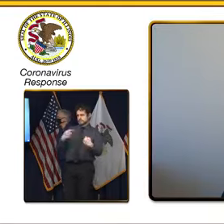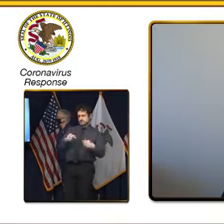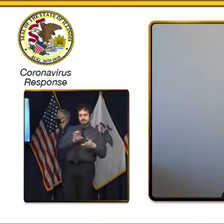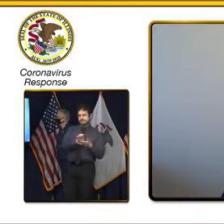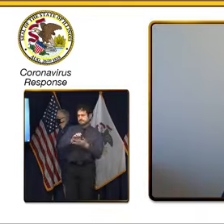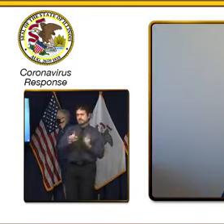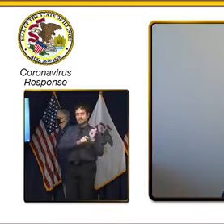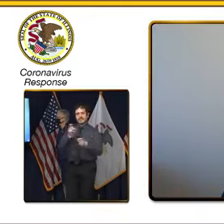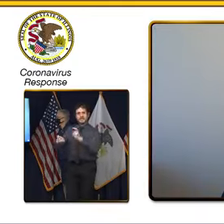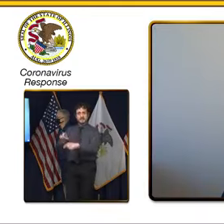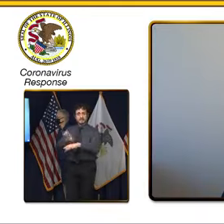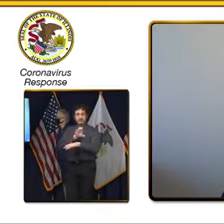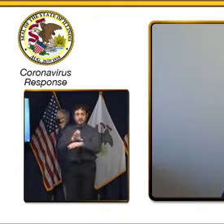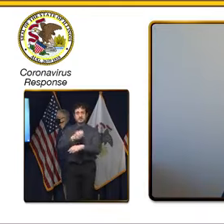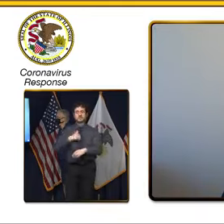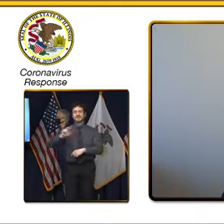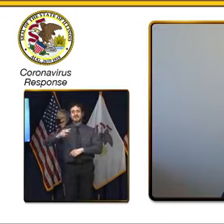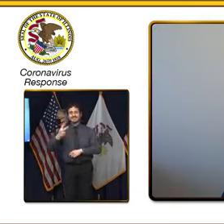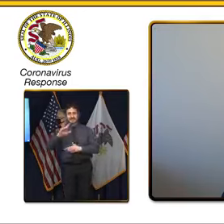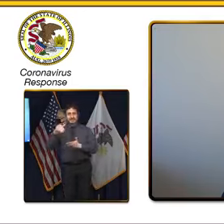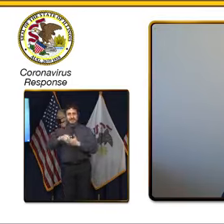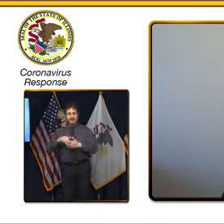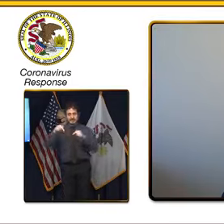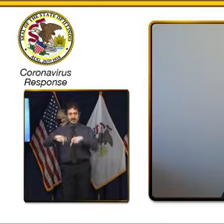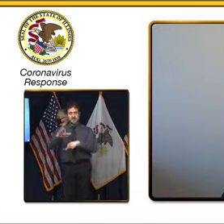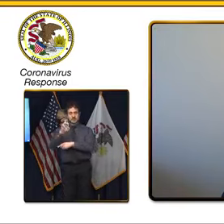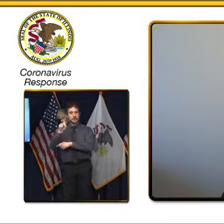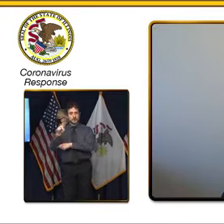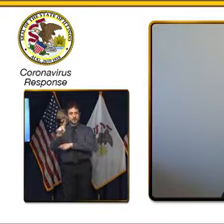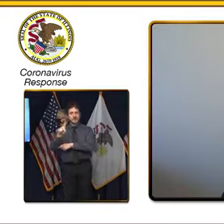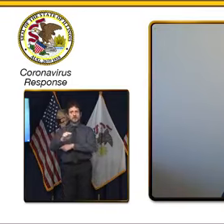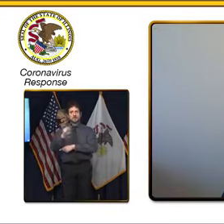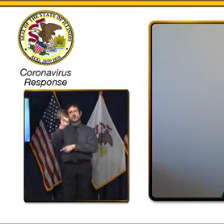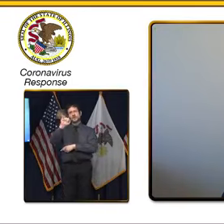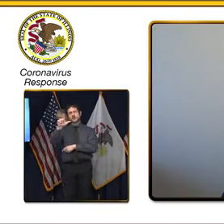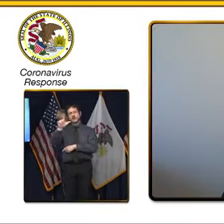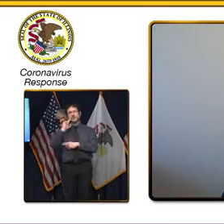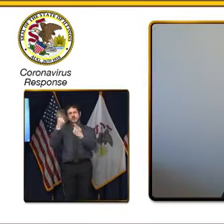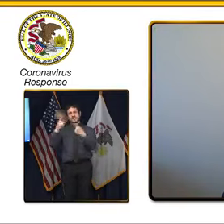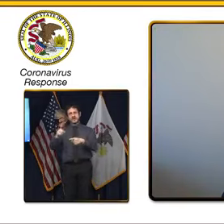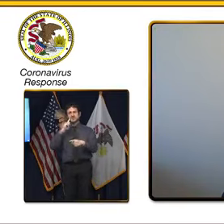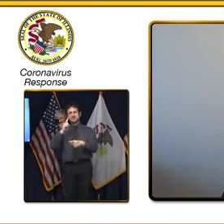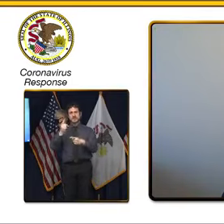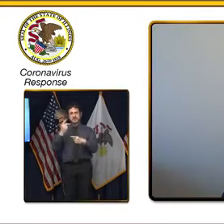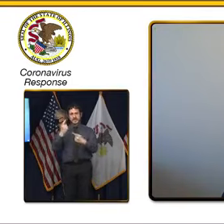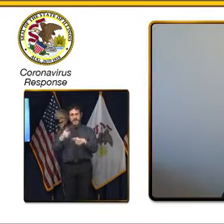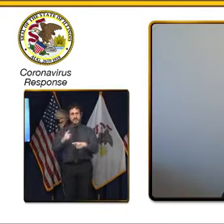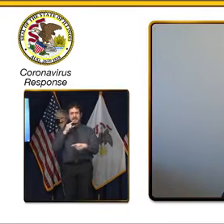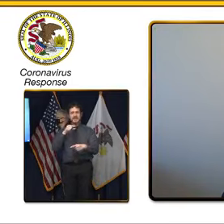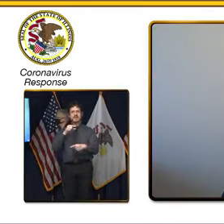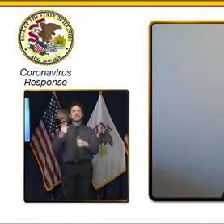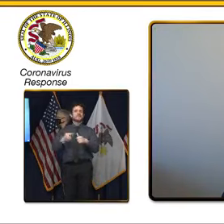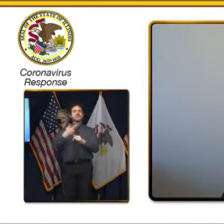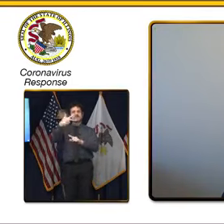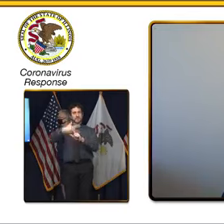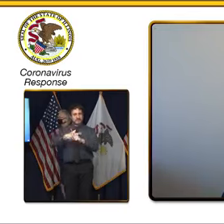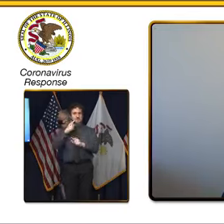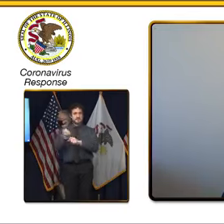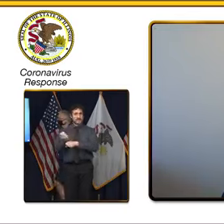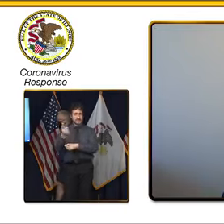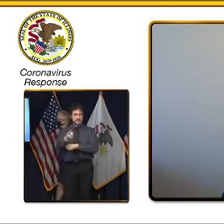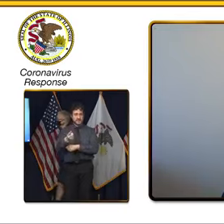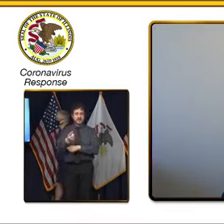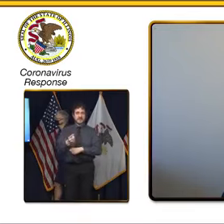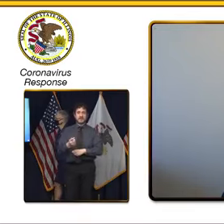in Cook County. Northern Illinois events will begin starting in Q1 of next year. Eligibility for our program